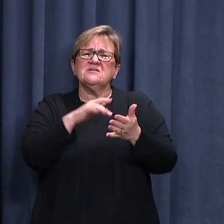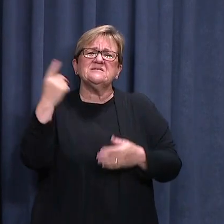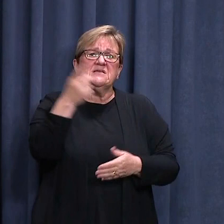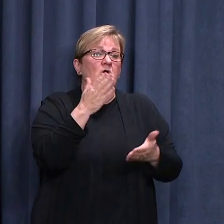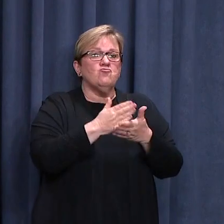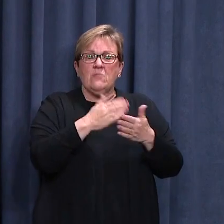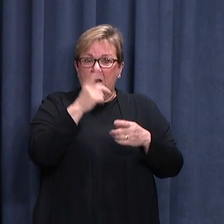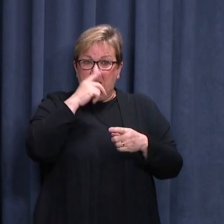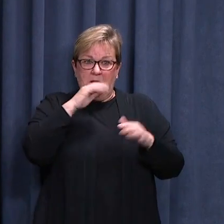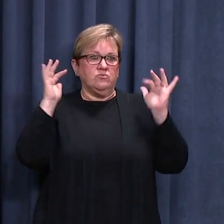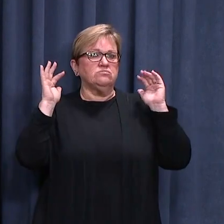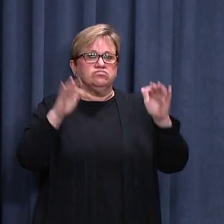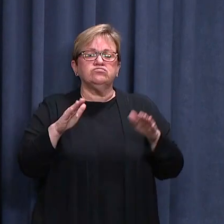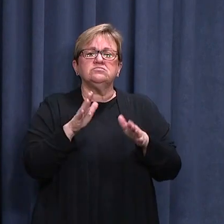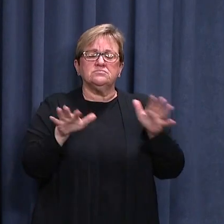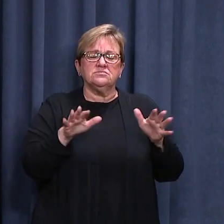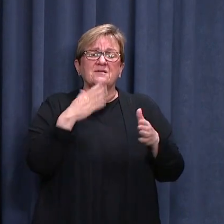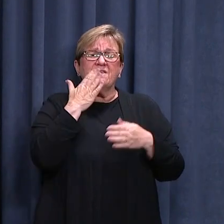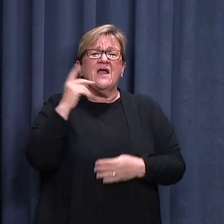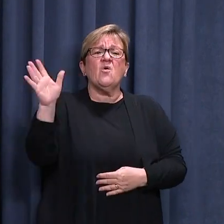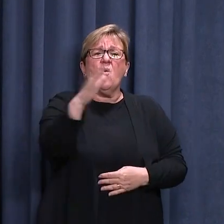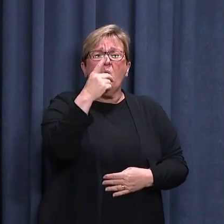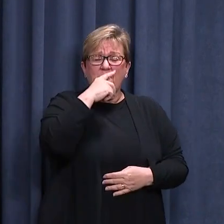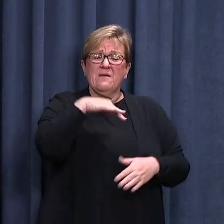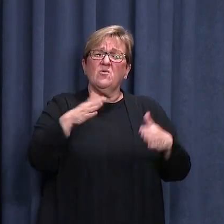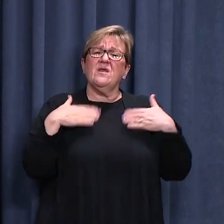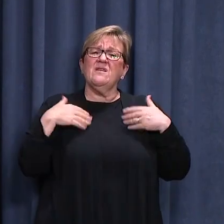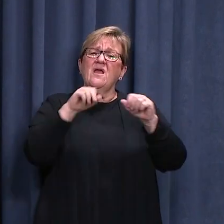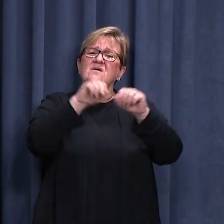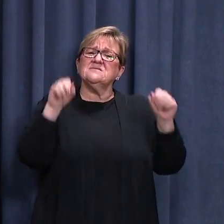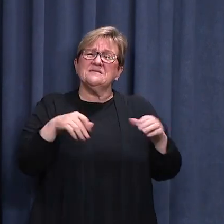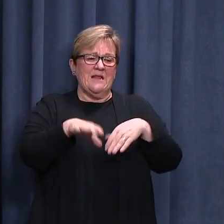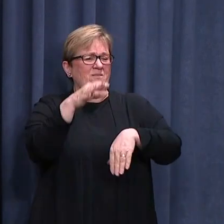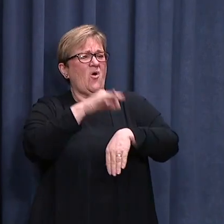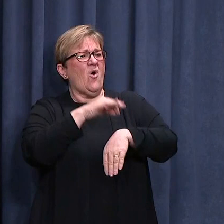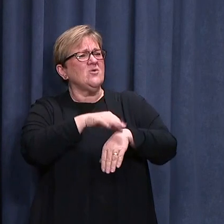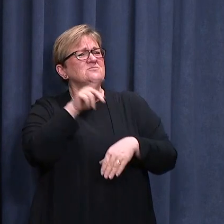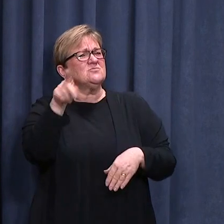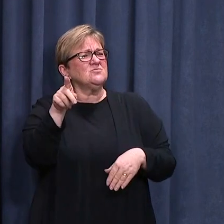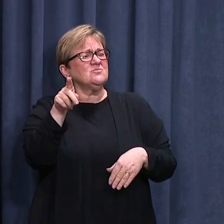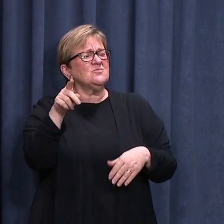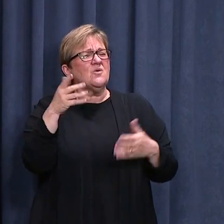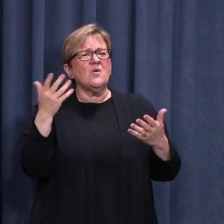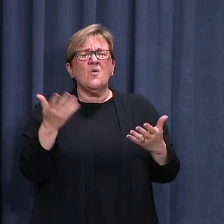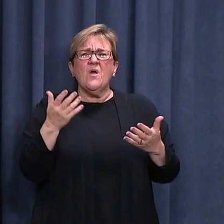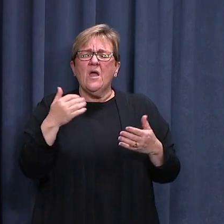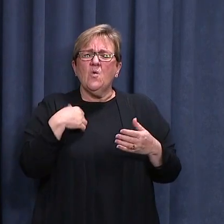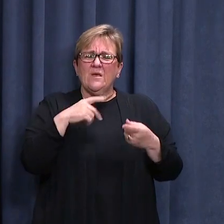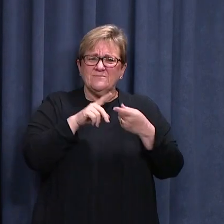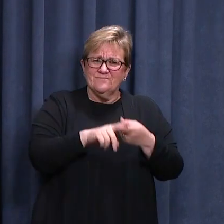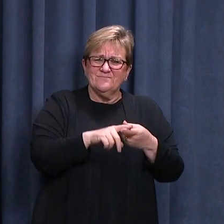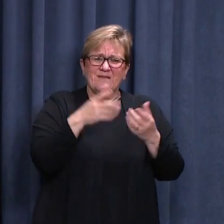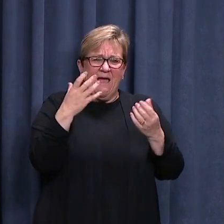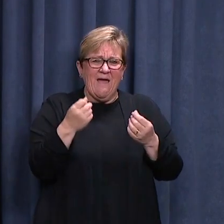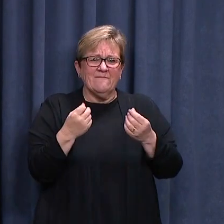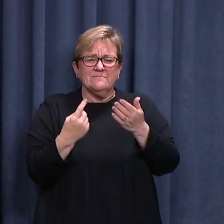which have really ramped up. In fact, can I thank everyone in our health system, particularly in our hospitals, where we are continuing to